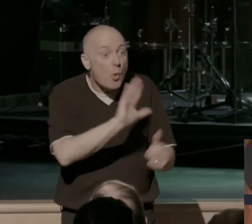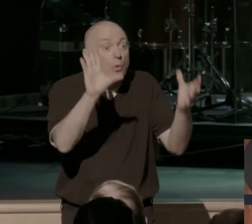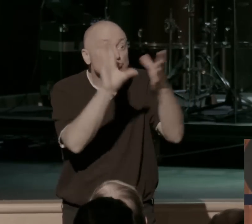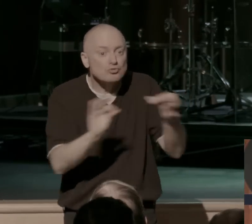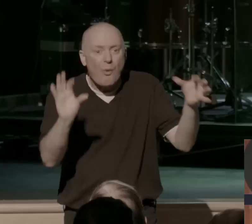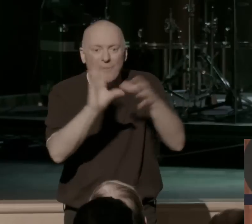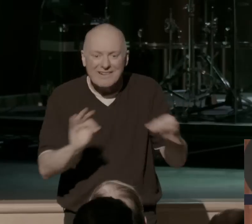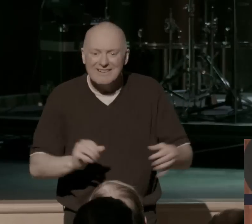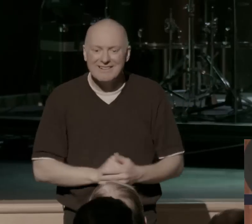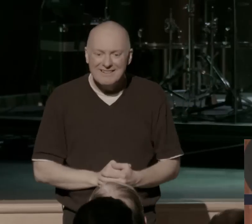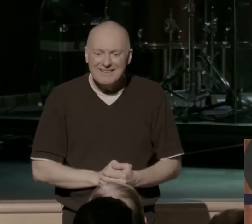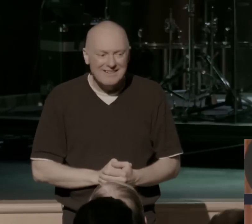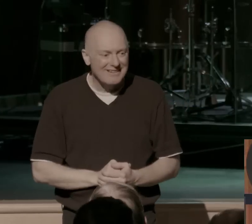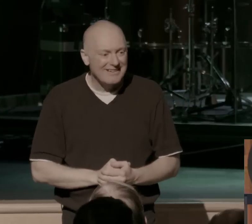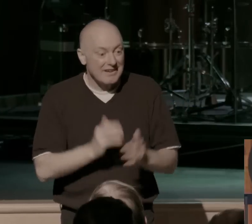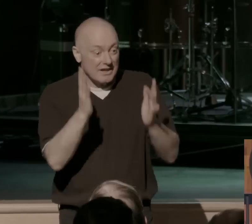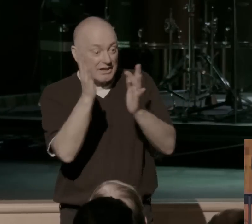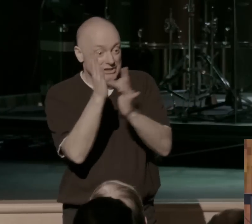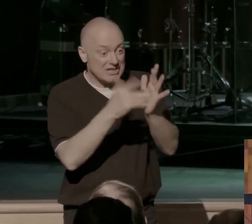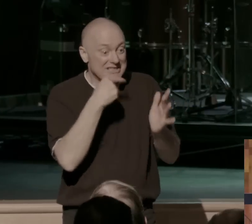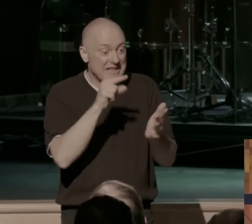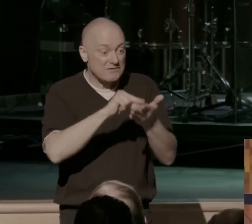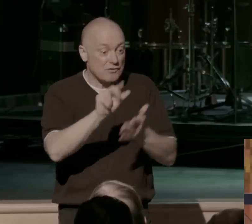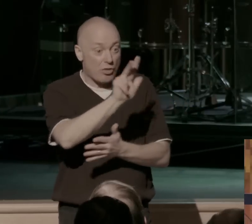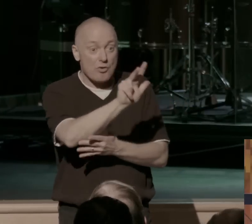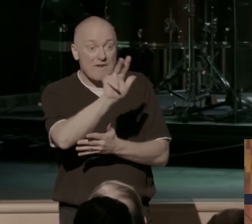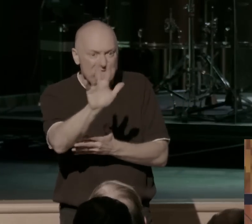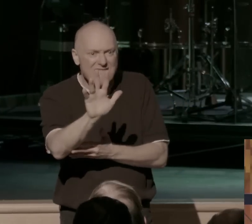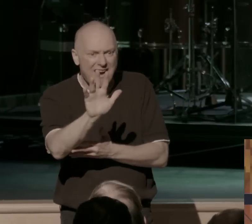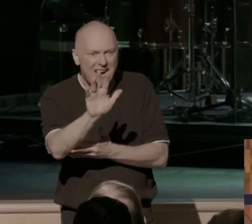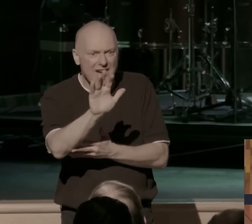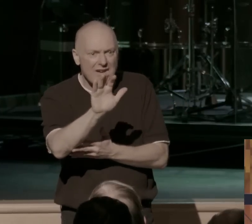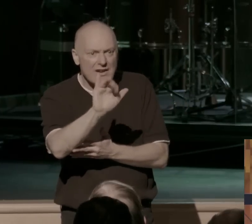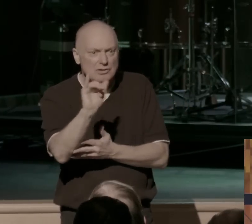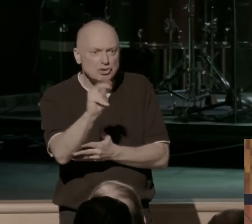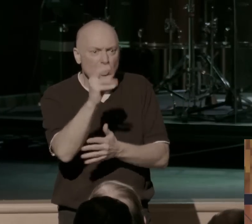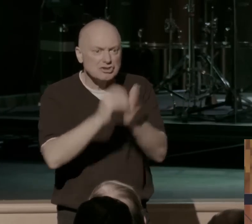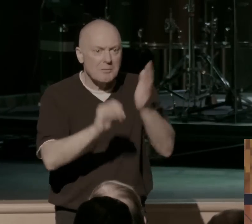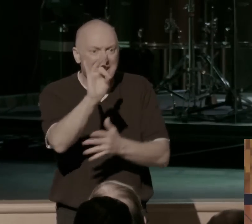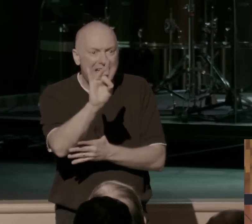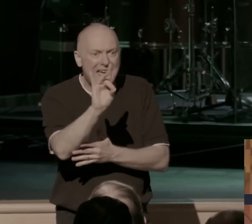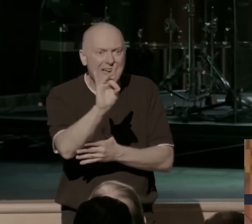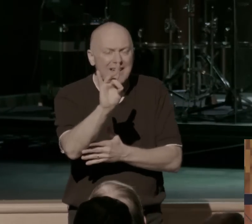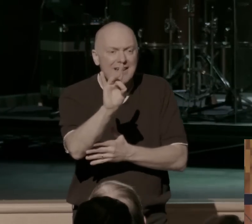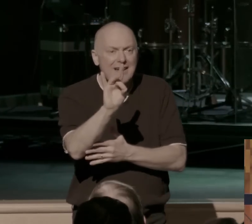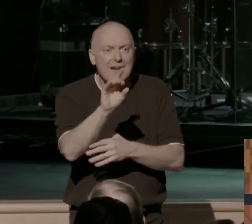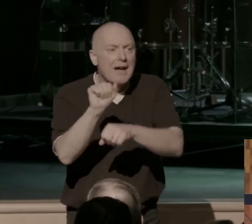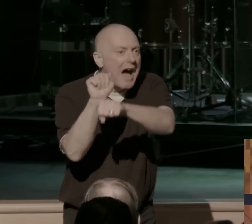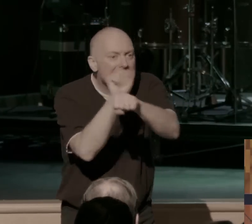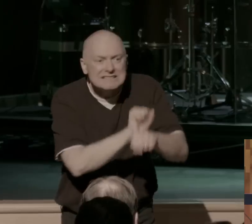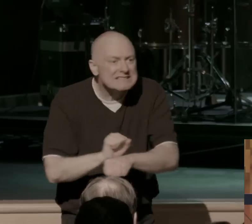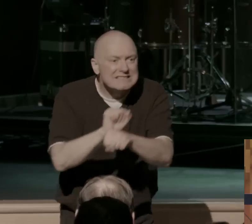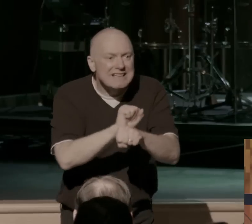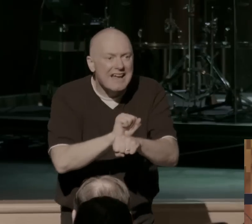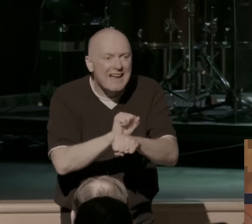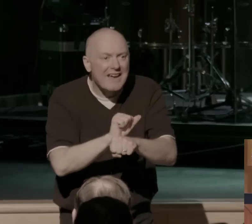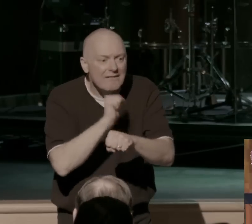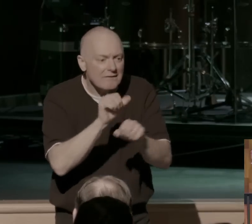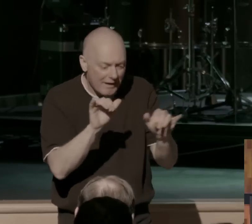I mean, Jesus says in verse 35 here of John 8, he says, the slave does not remain in the house forever. The son remains